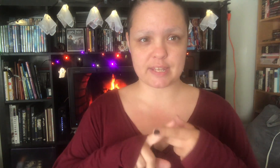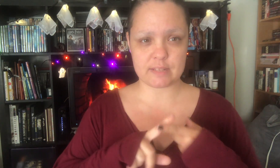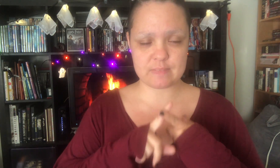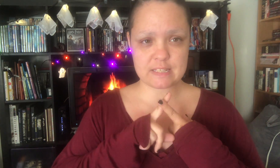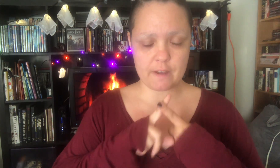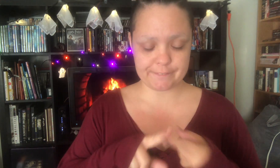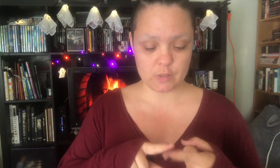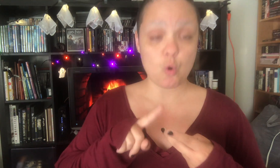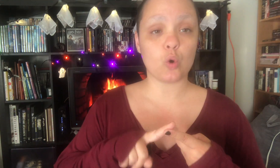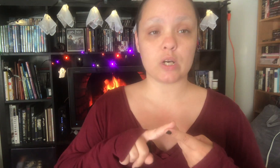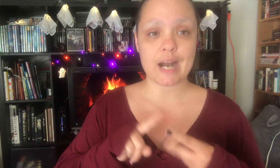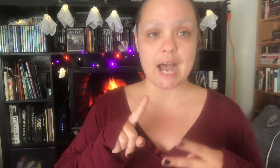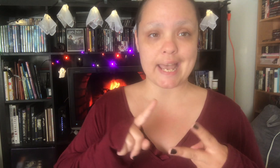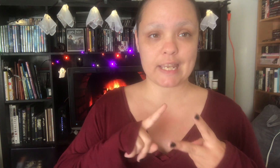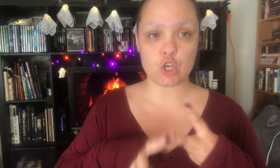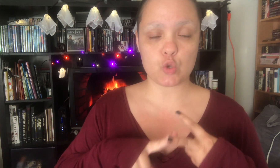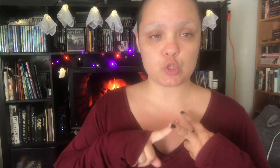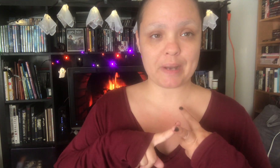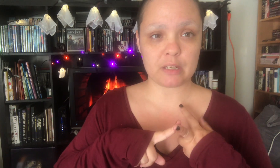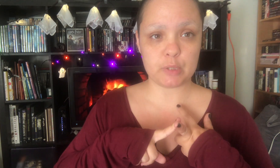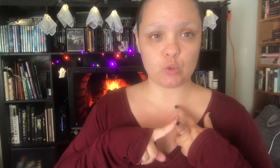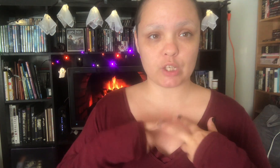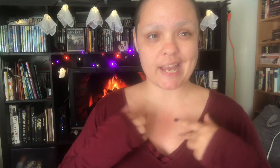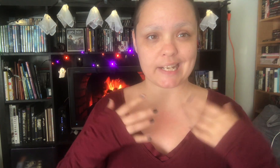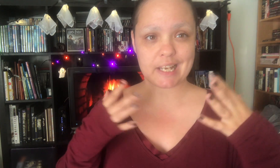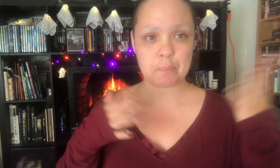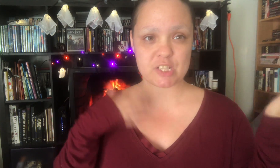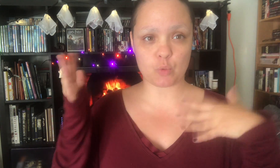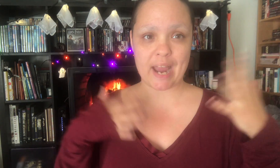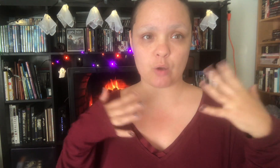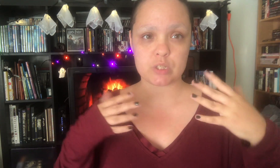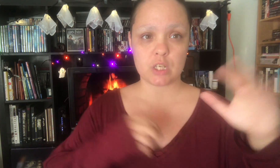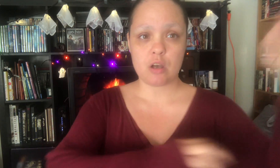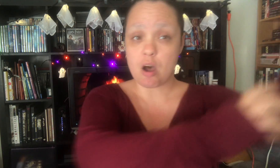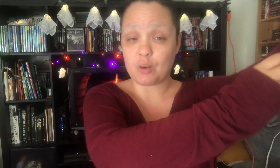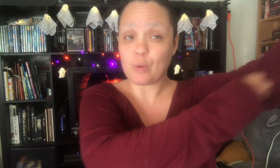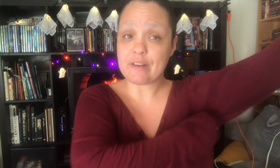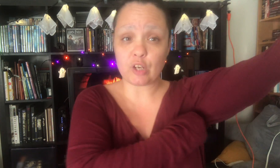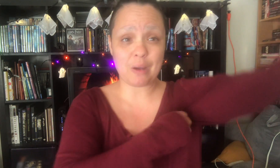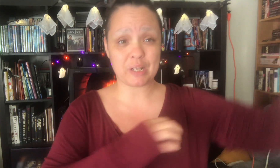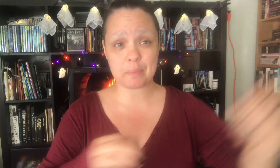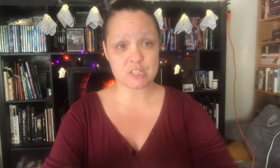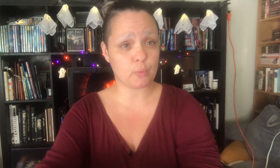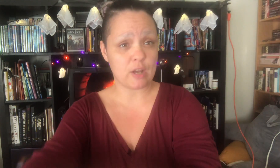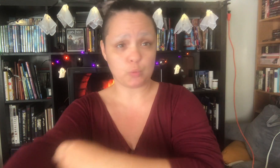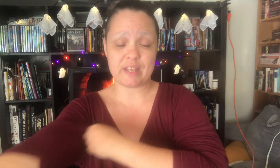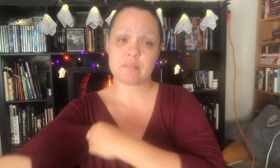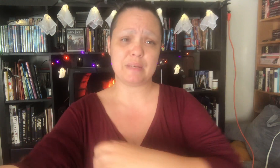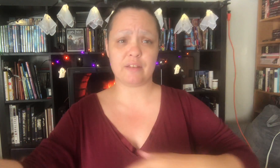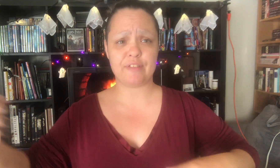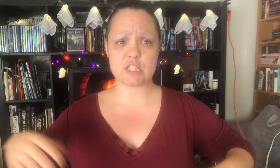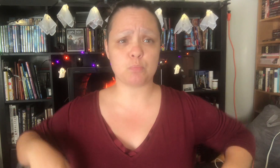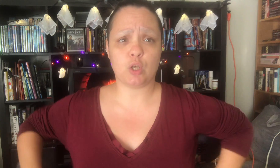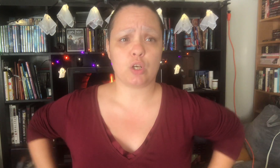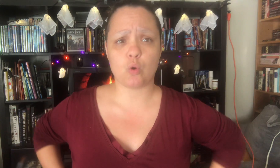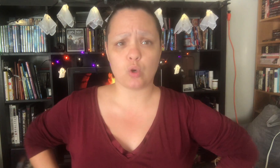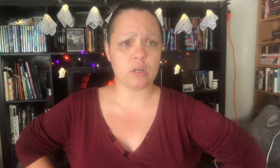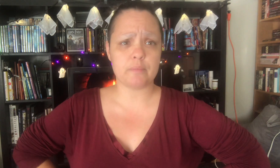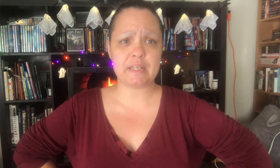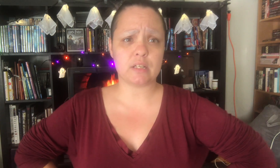stuff. Or I go to my computer and I putz around on whatever I want to putz around with, be it Facebook or be it